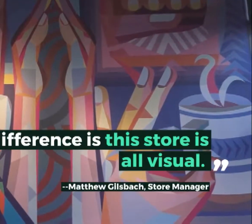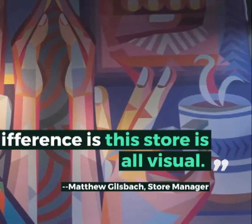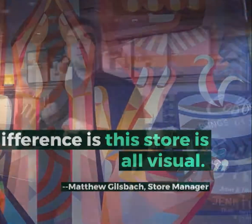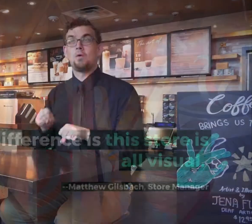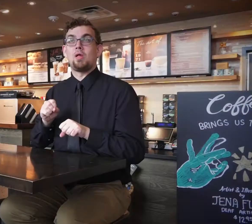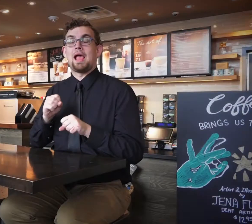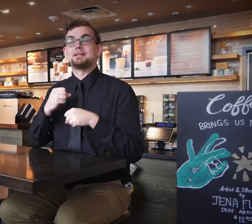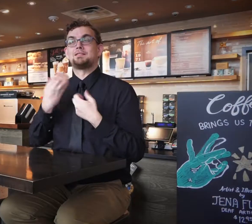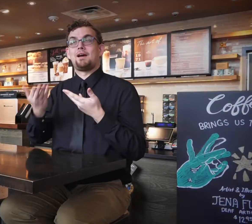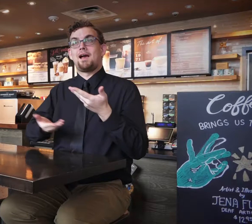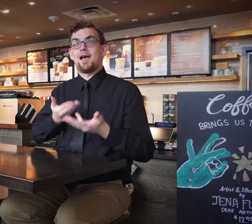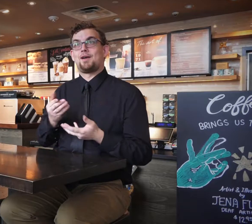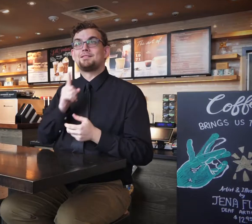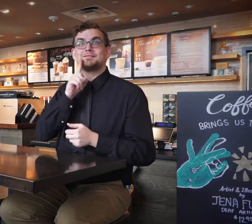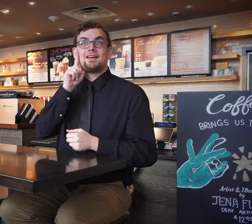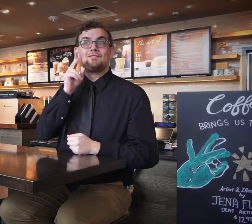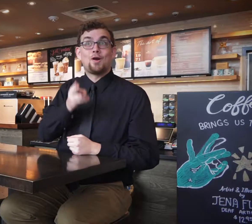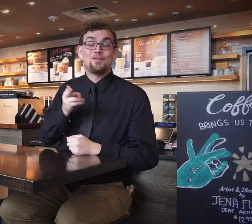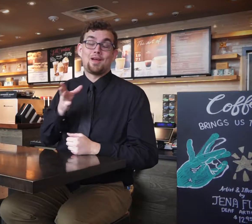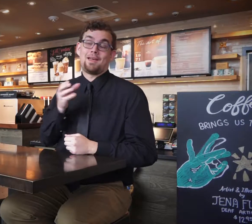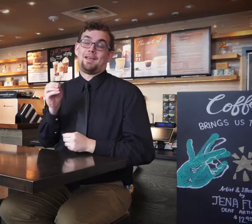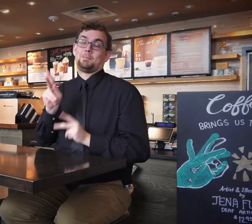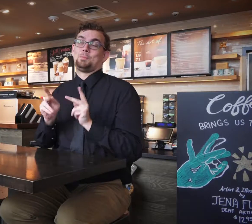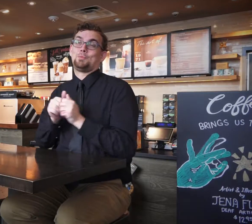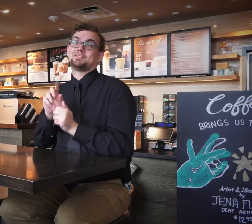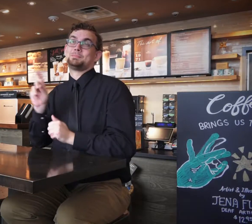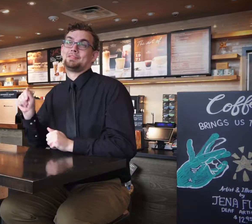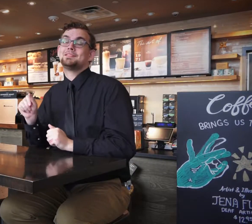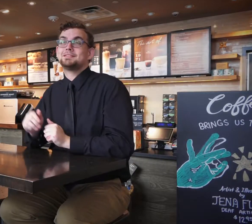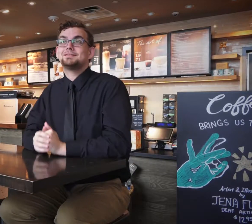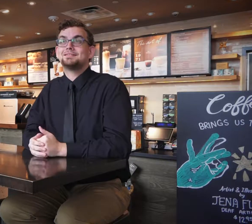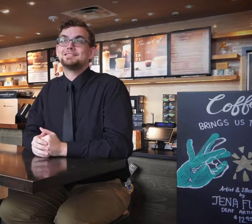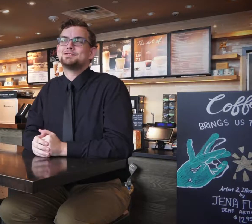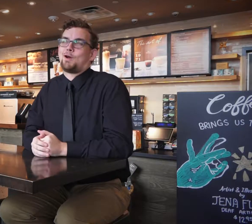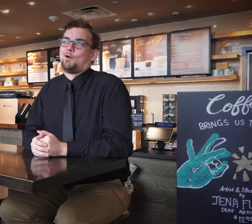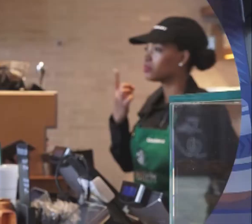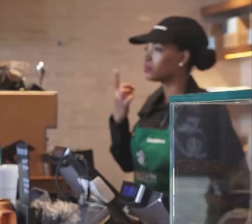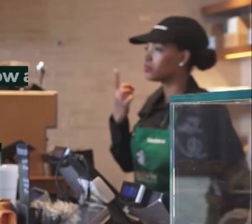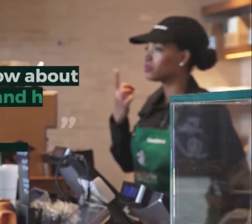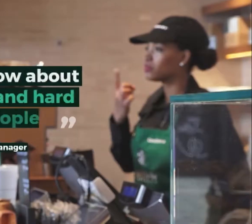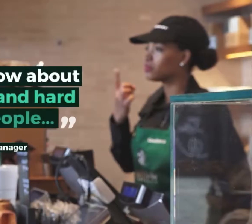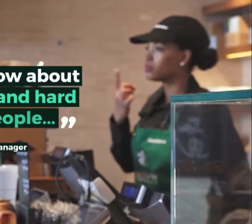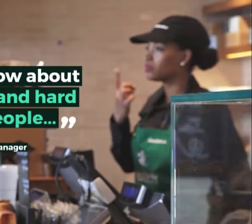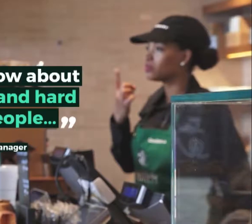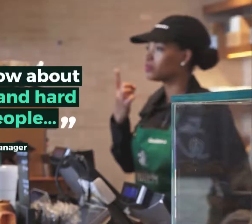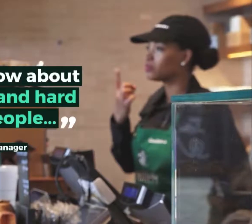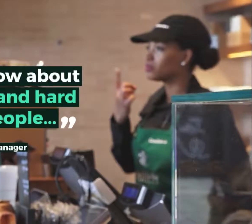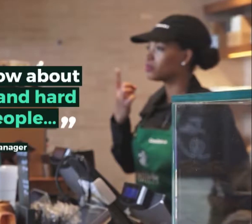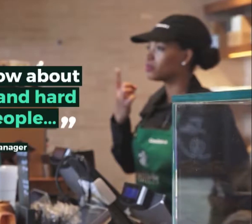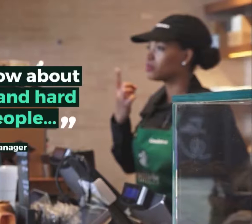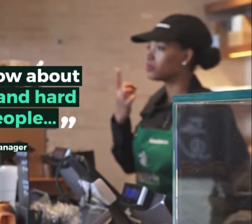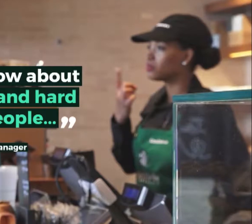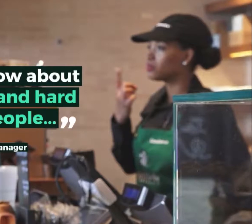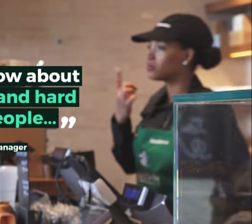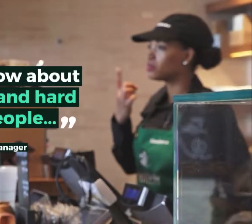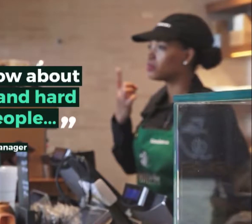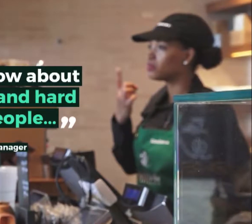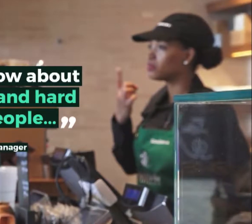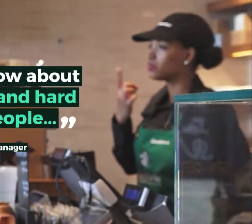And we are hiring deaf and hard of hearing people and people who have disabilities. Statistics show about 70% of deaf and hard of